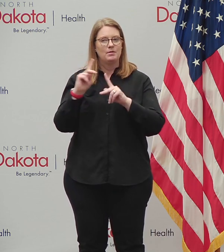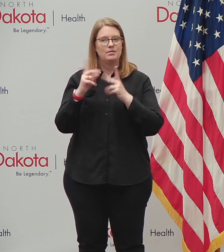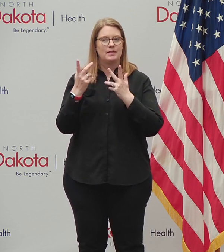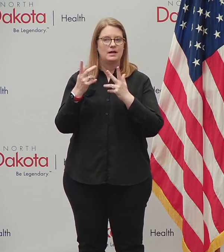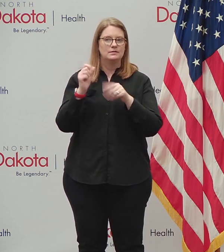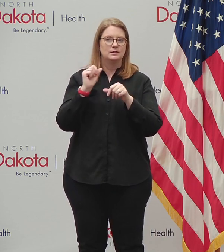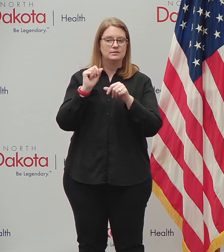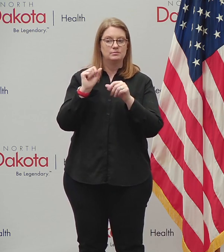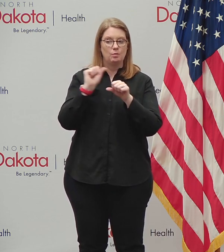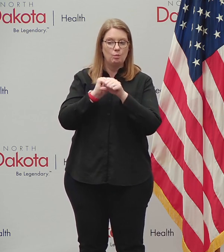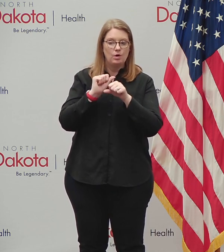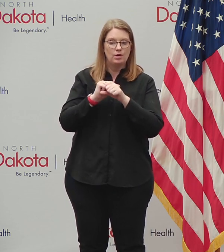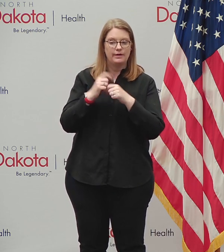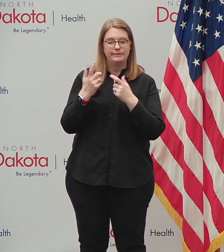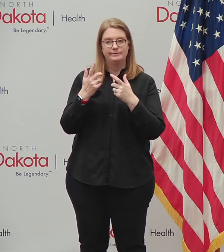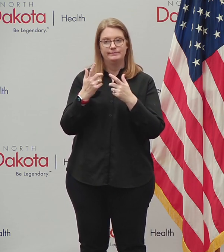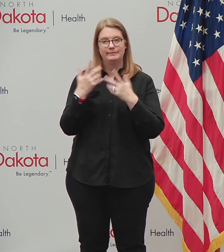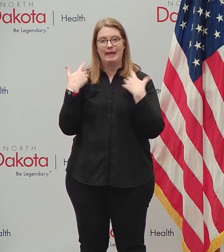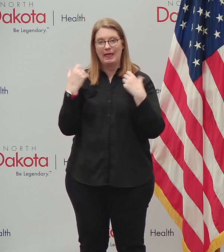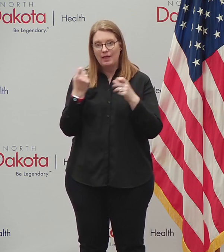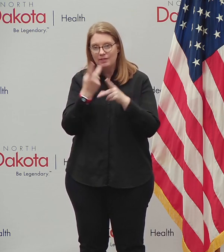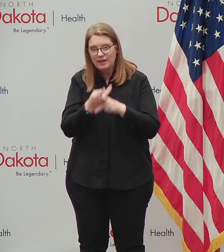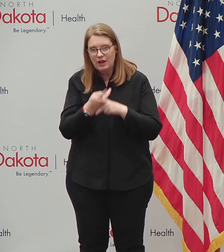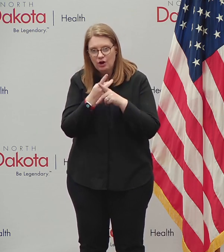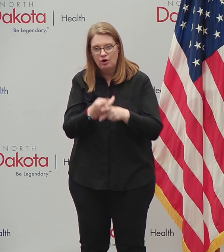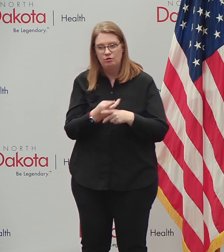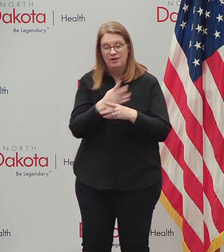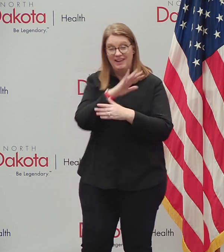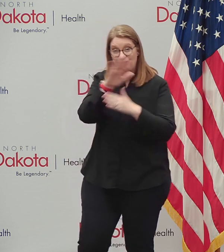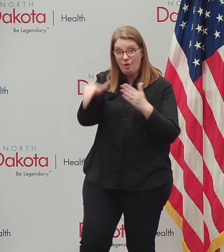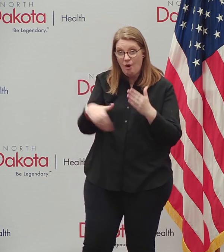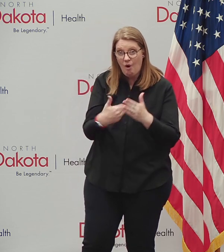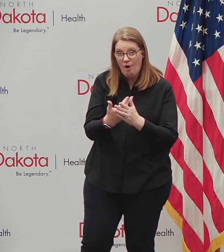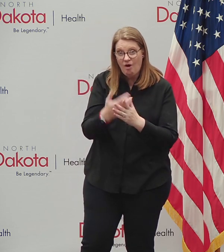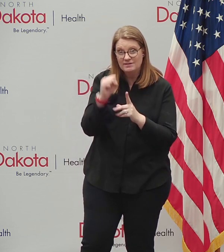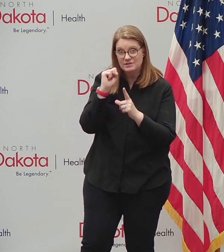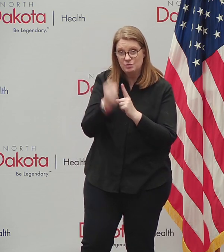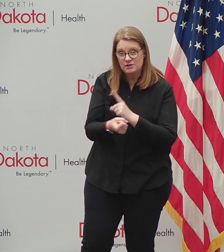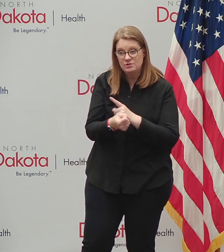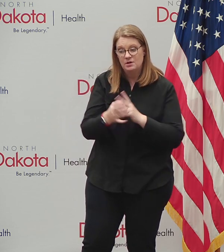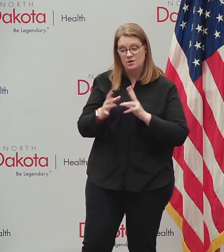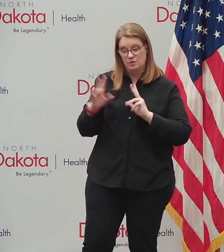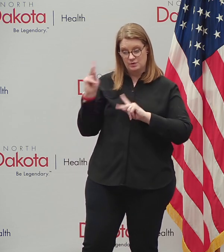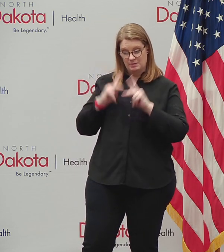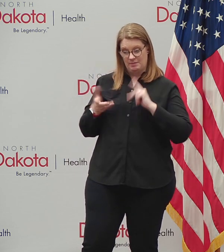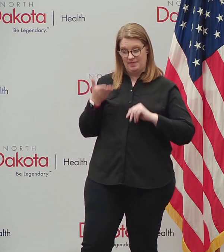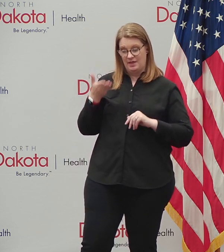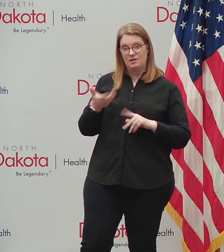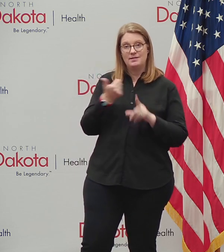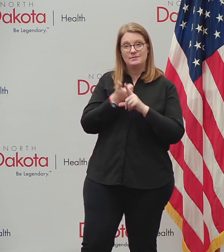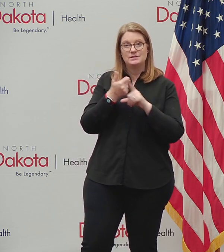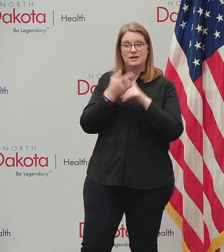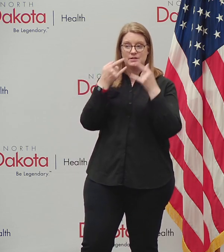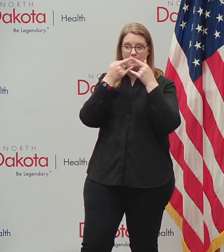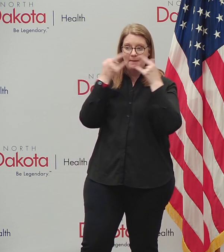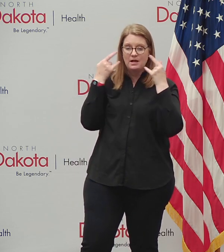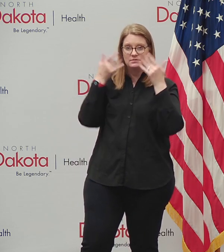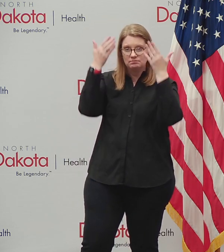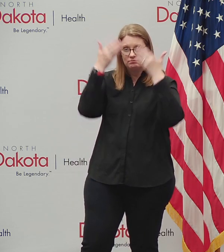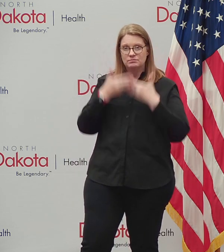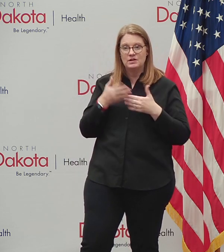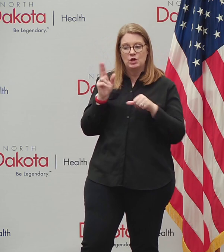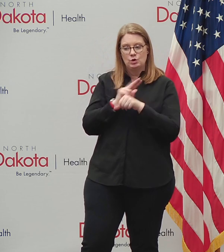care or whether it's in, uh, you know, clinical hospital environments, those individuals, when they're there, they're masked up. They're using PPE